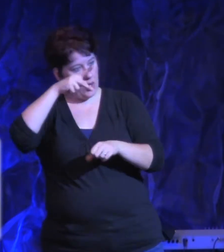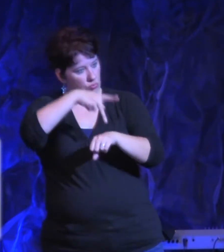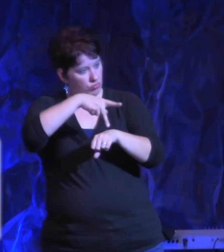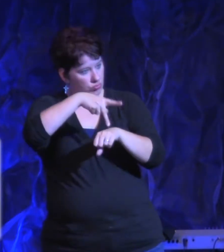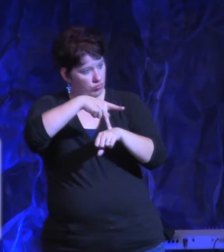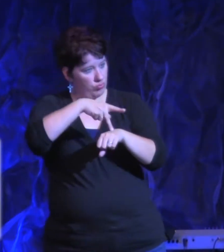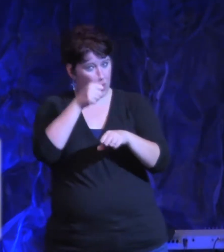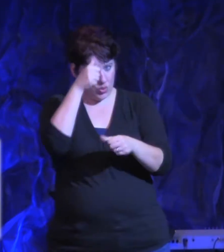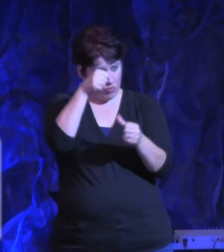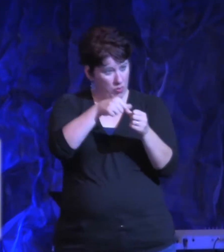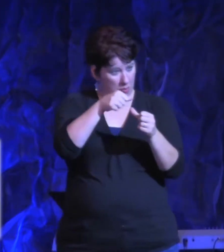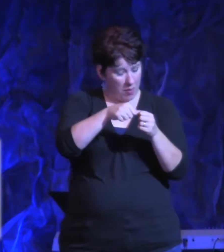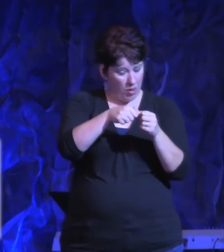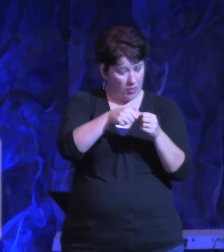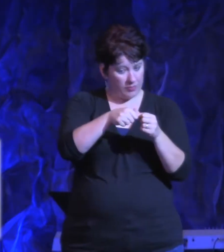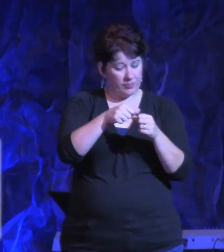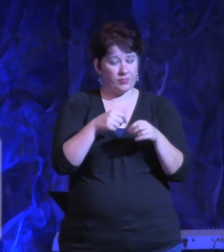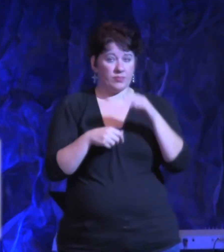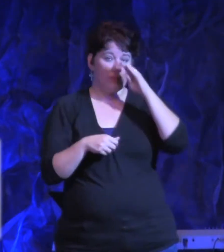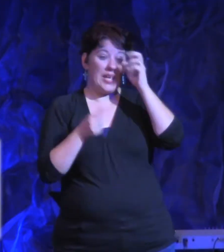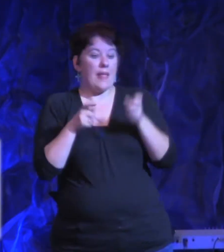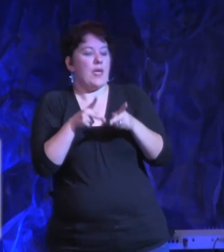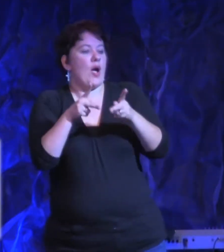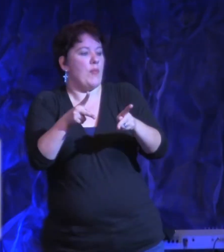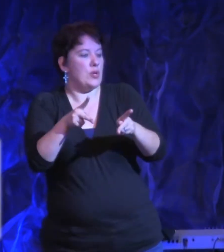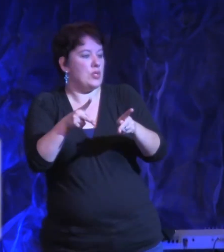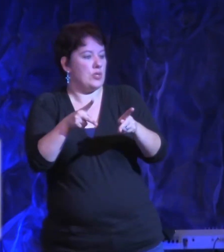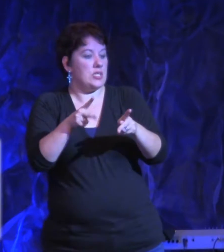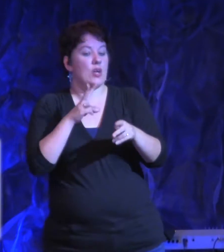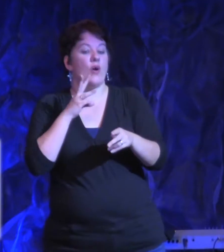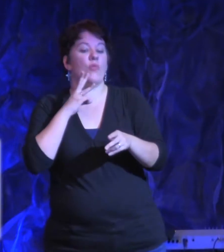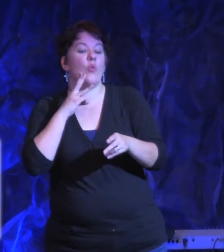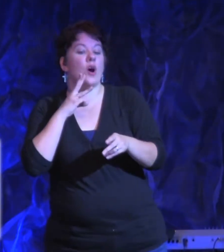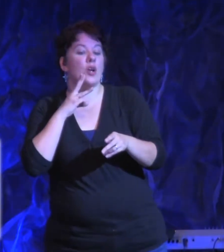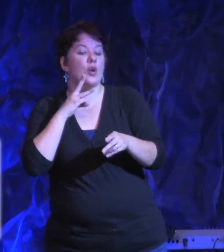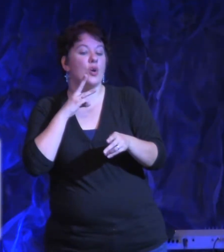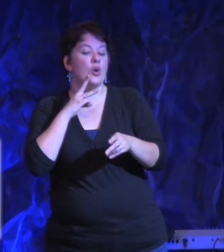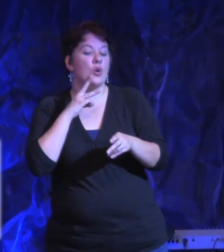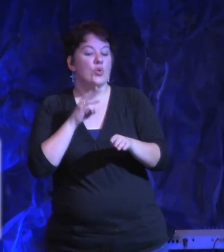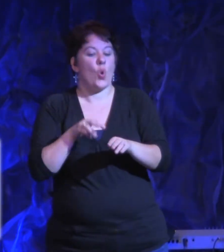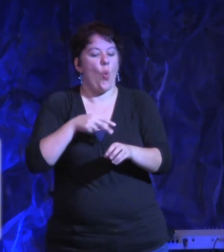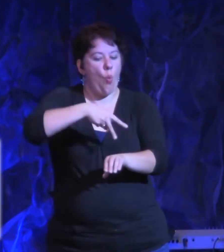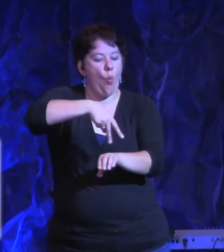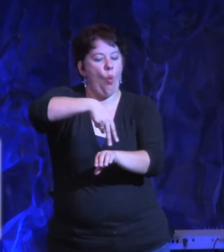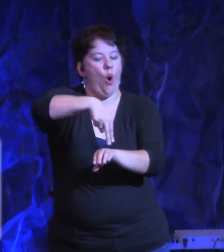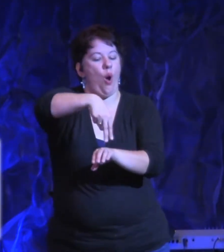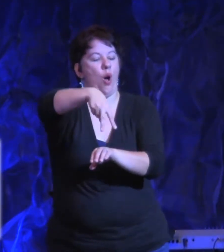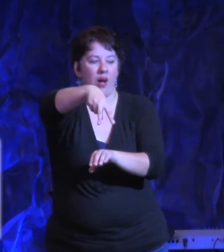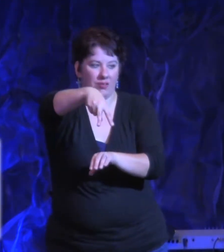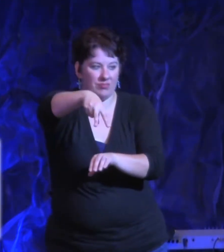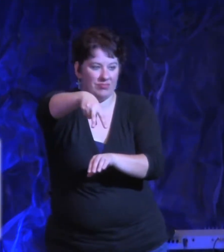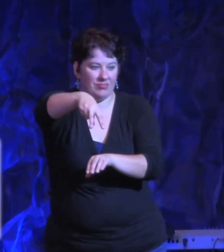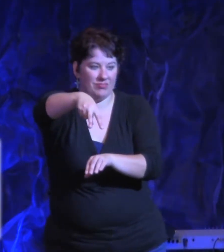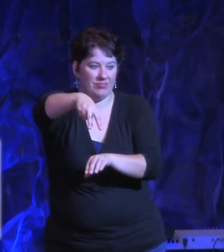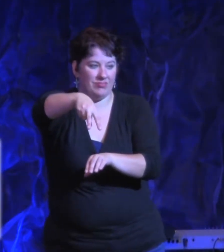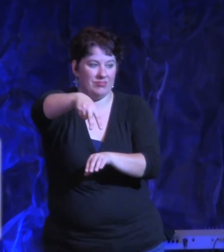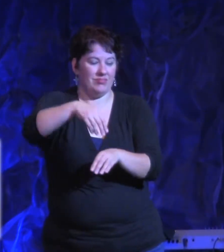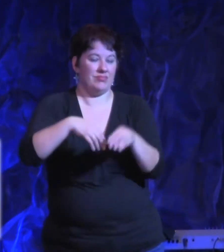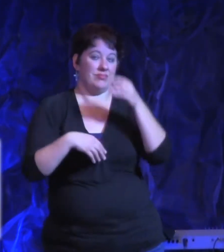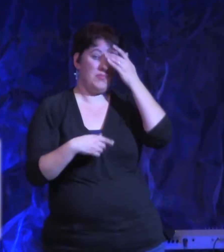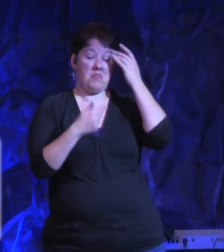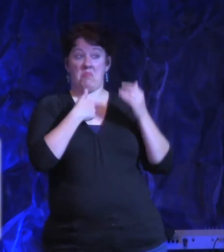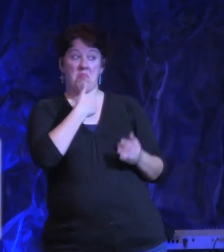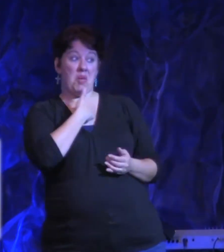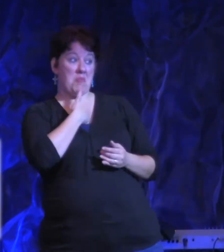And, you know, sometimes I've been hard on Peter and said, yeah, he sank. But at least he walked on water. I haven't done that yet. I mean, I come close,